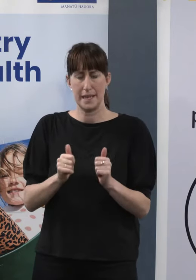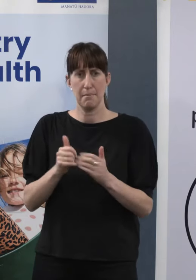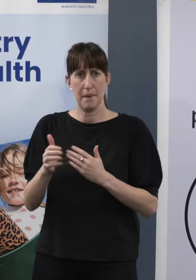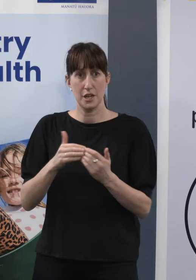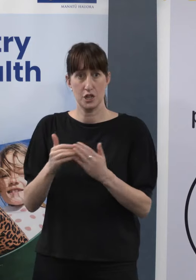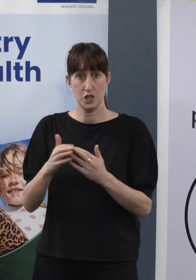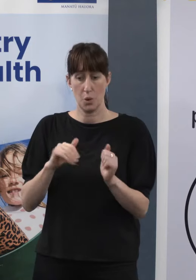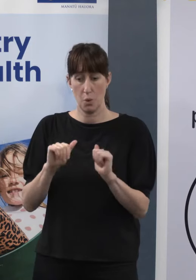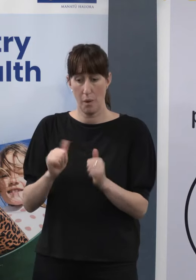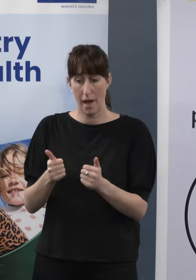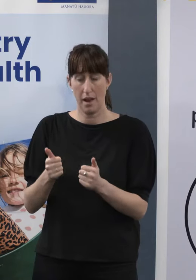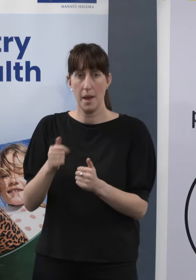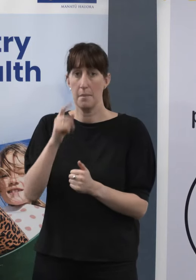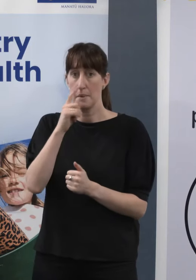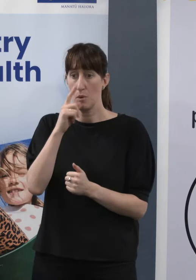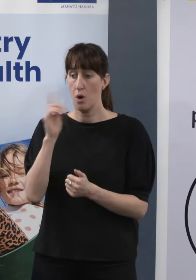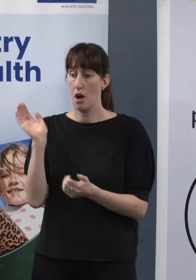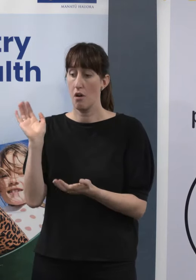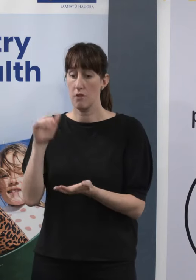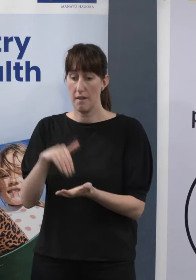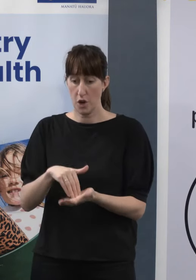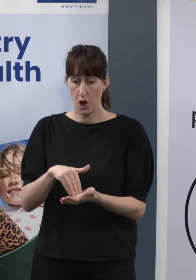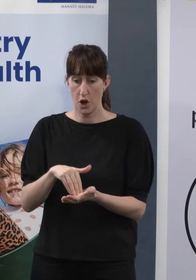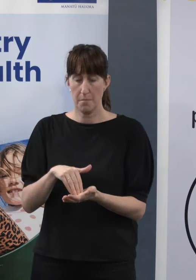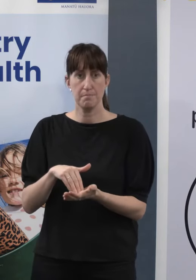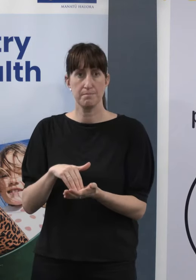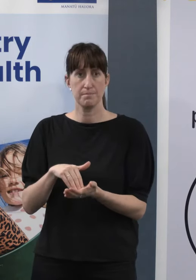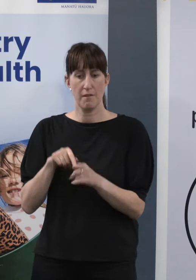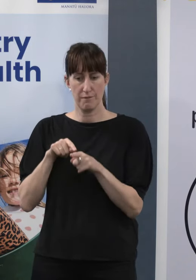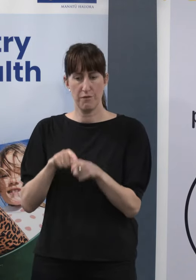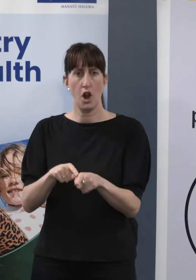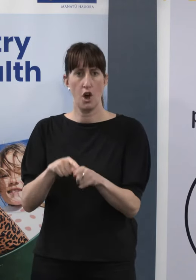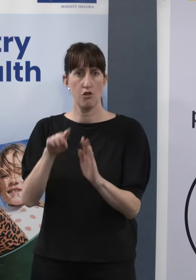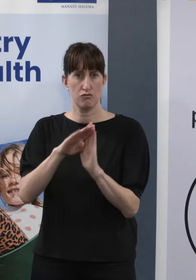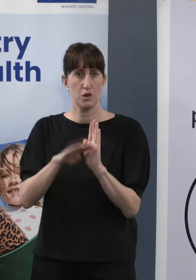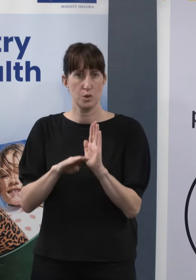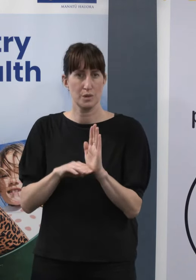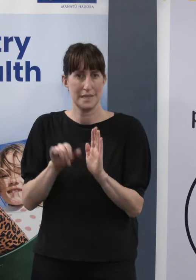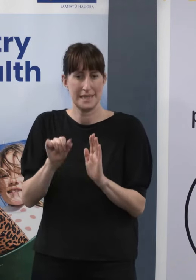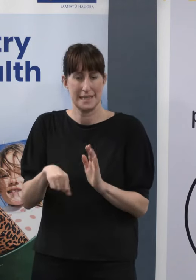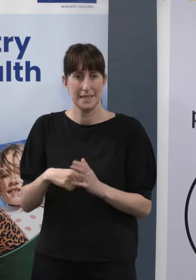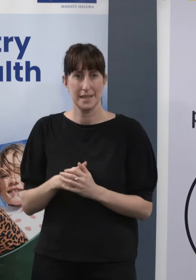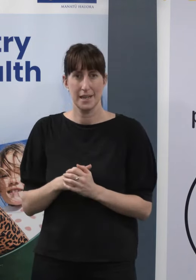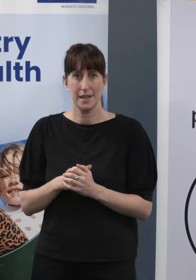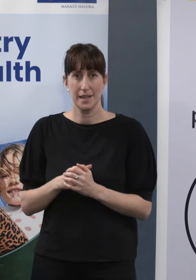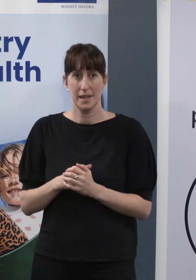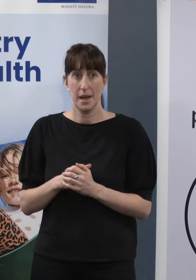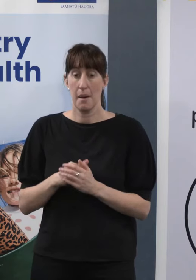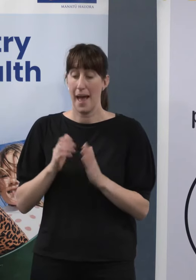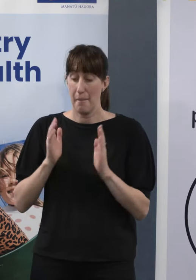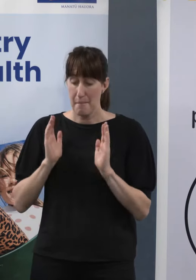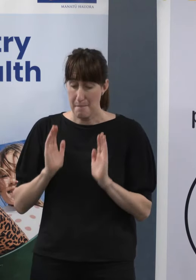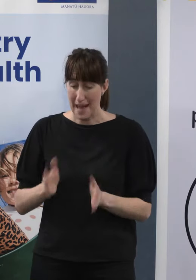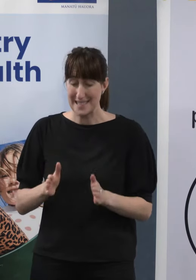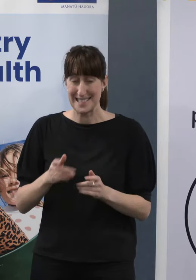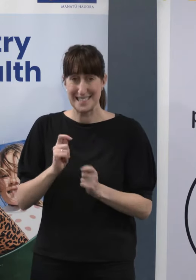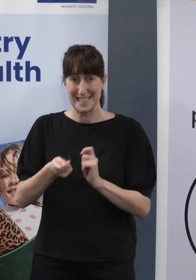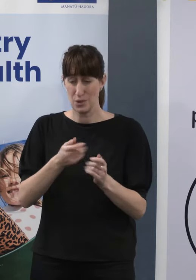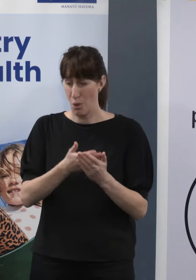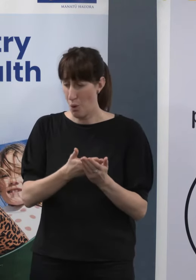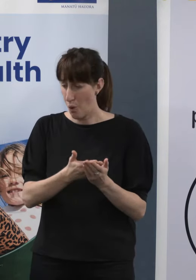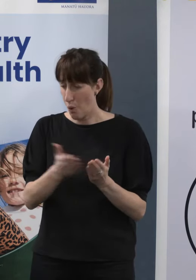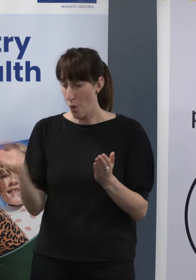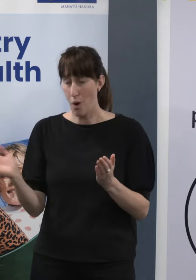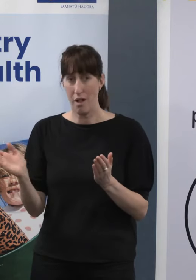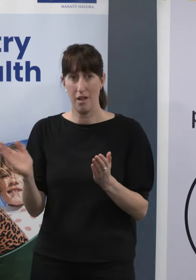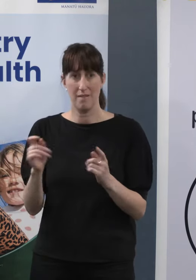from people returning to New Zealand who are asked to do a PCR test. It's not necessary to test everyone to get a good handle on